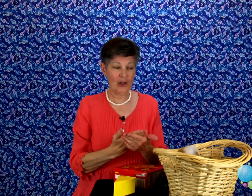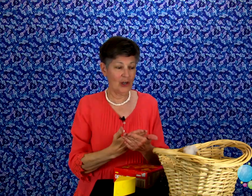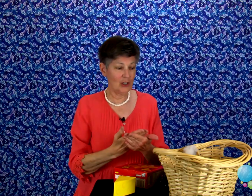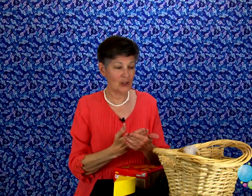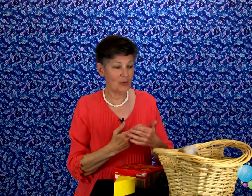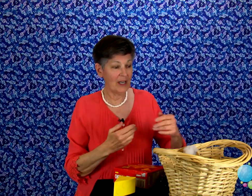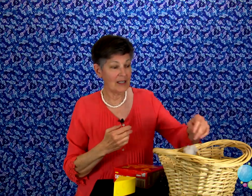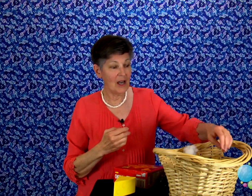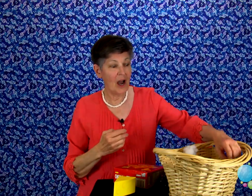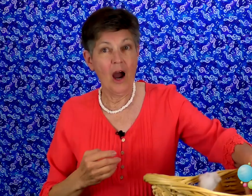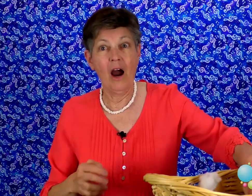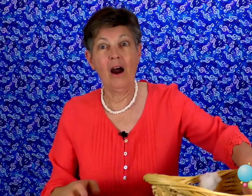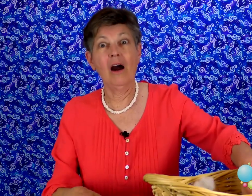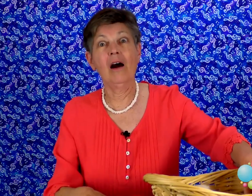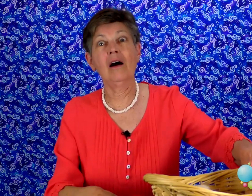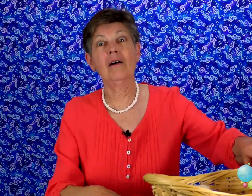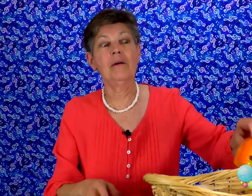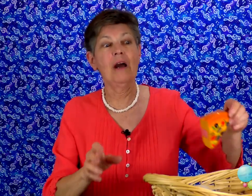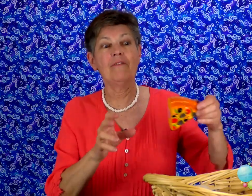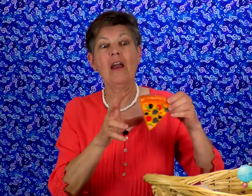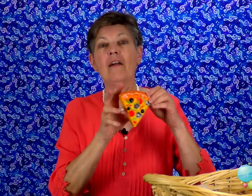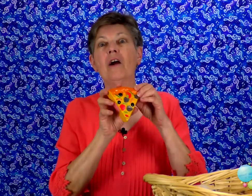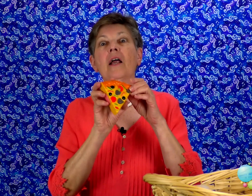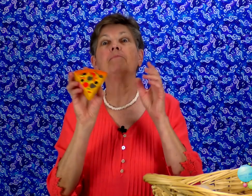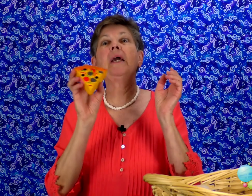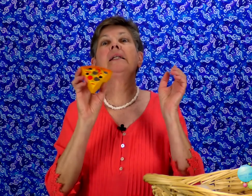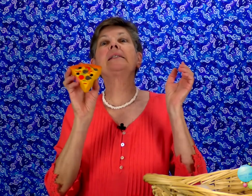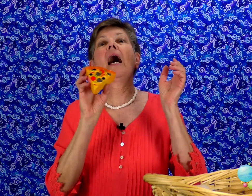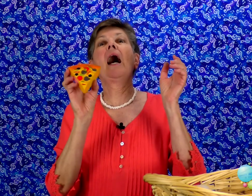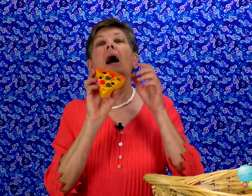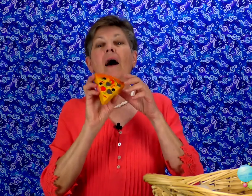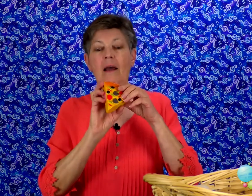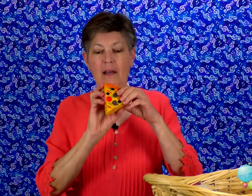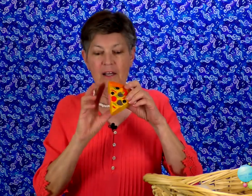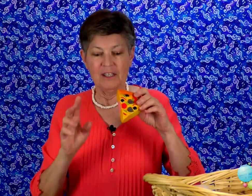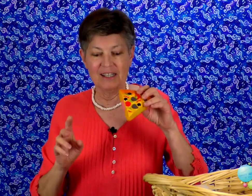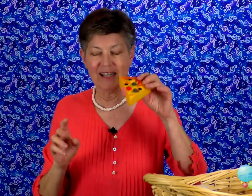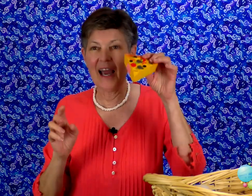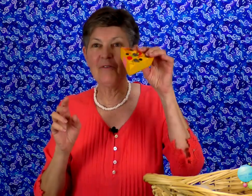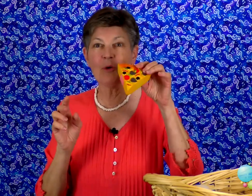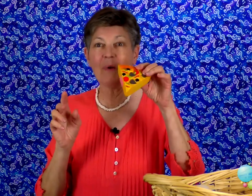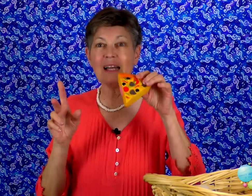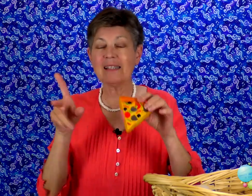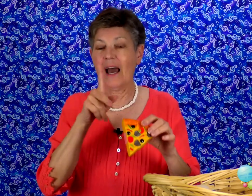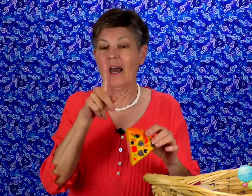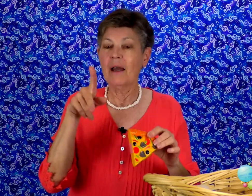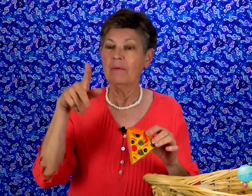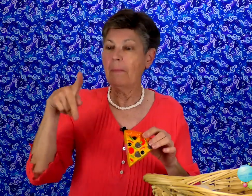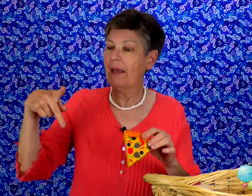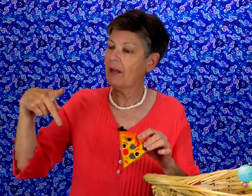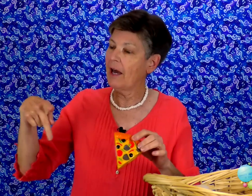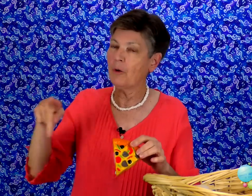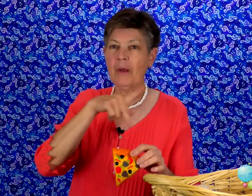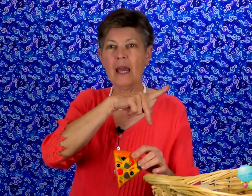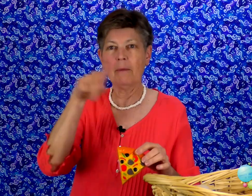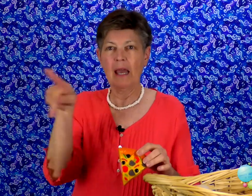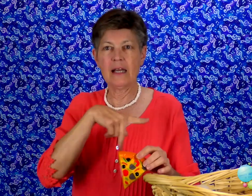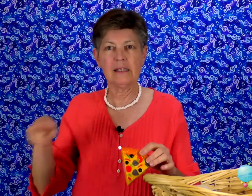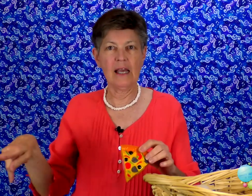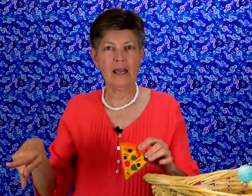good treat Oh, and my favorite, pizza Designed for pizza Make the letter P and make a Z